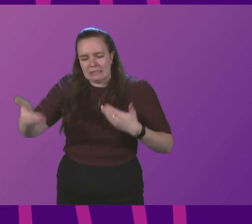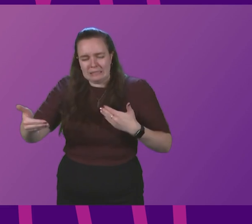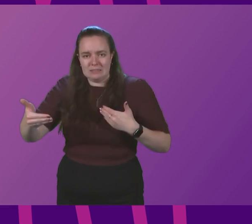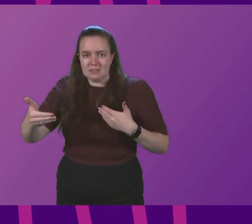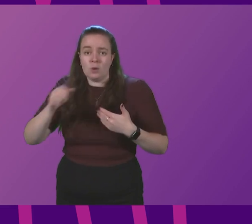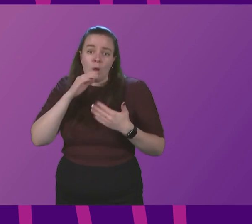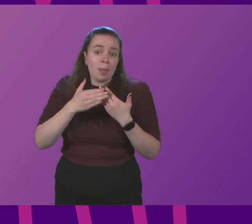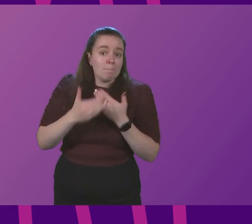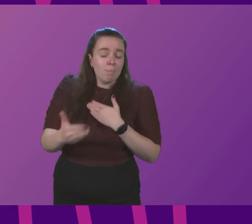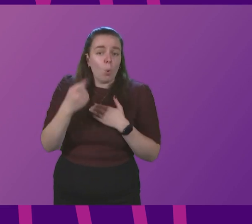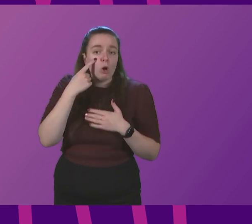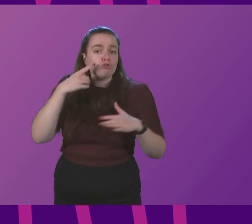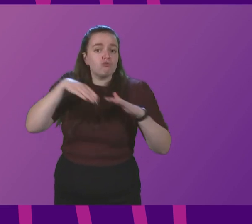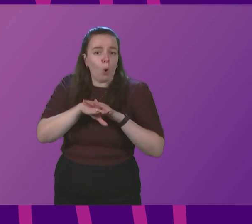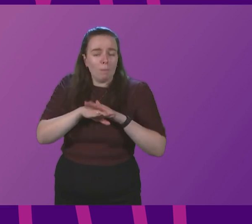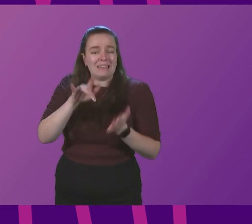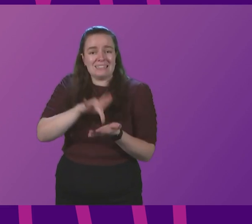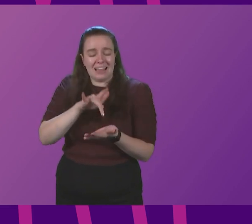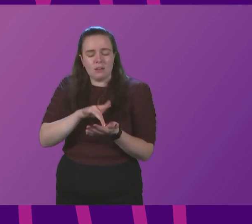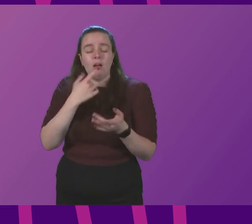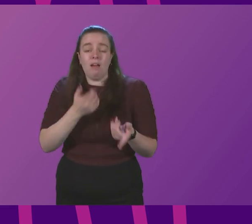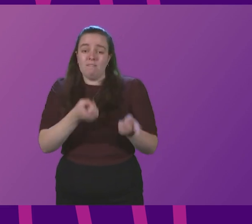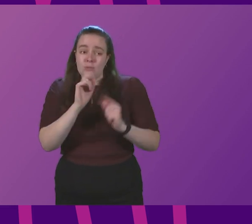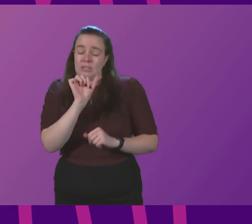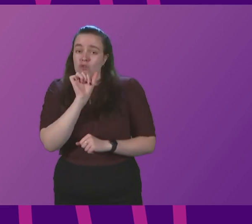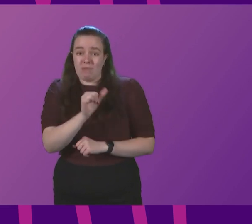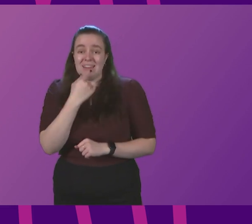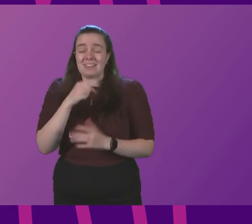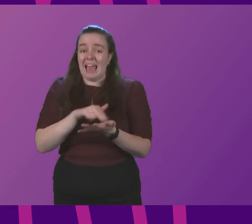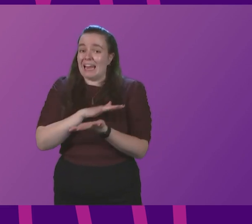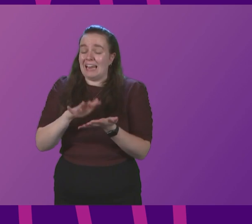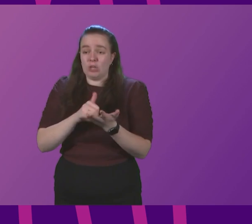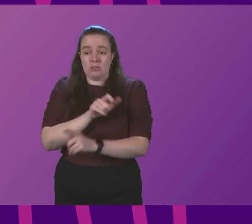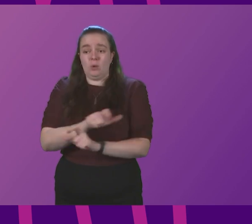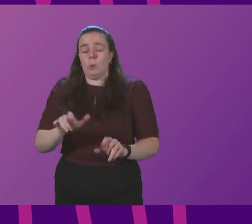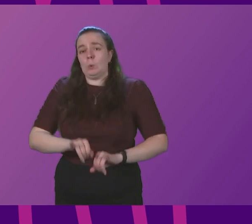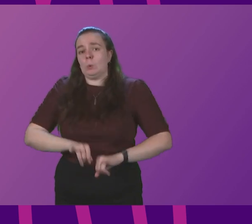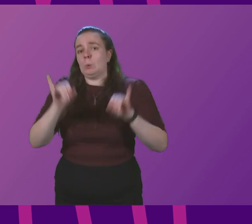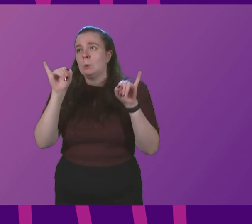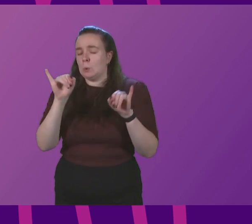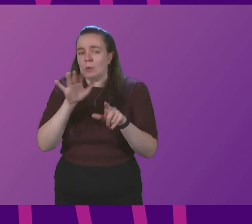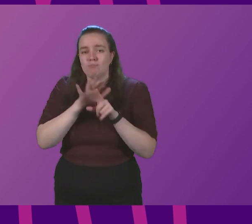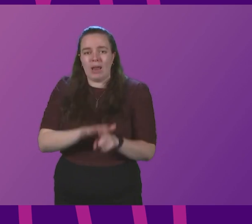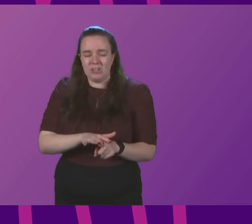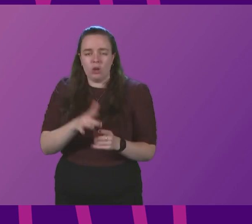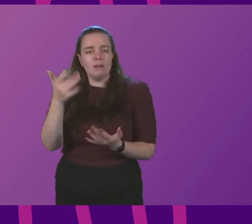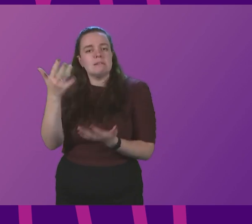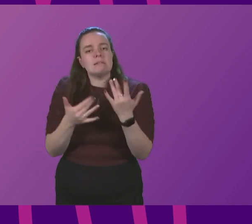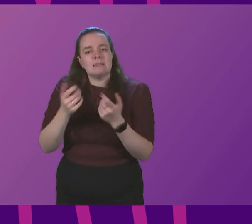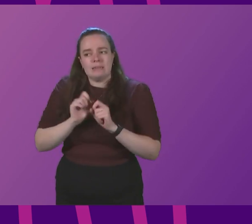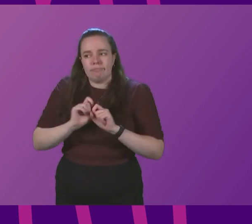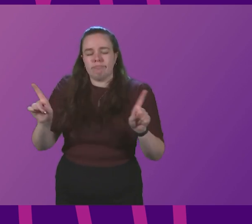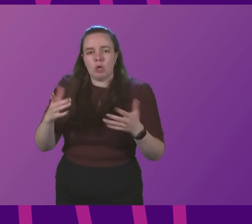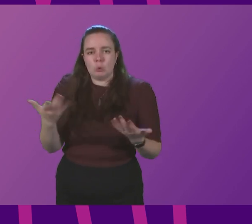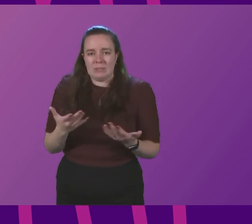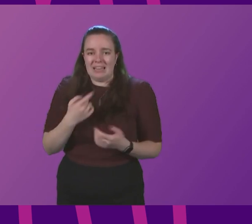whether there will be more drop-in centres? The First Minister is right to say that the NHS continues to face huge pressures. Stats published today show